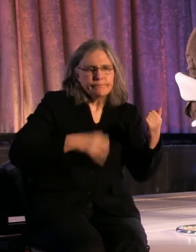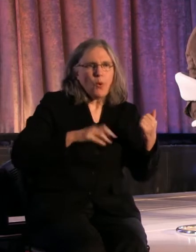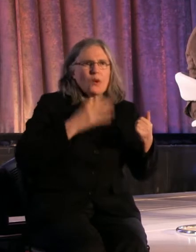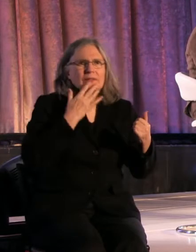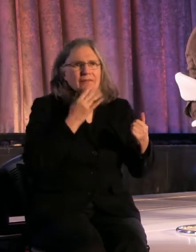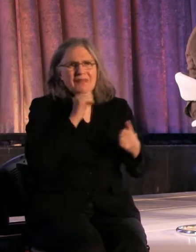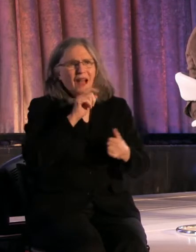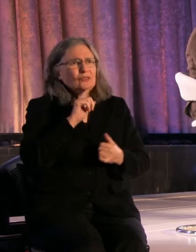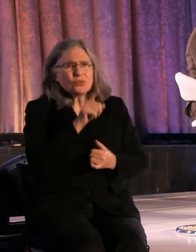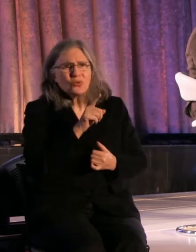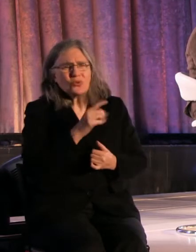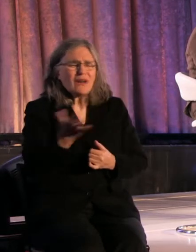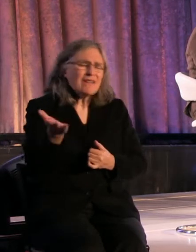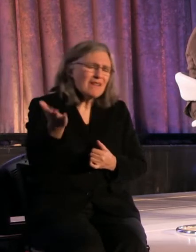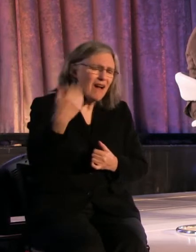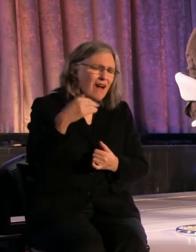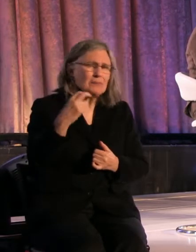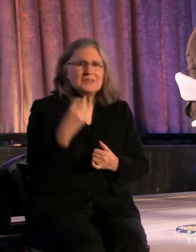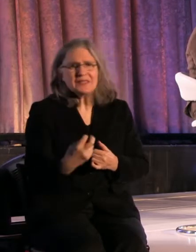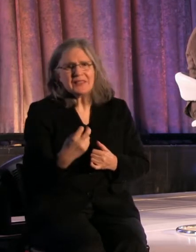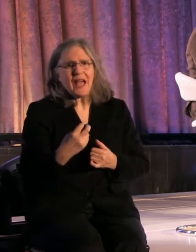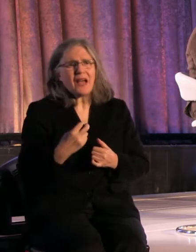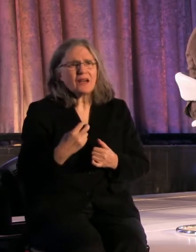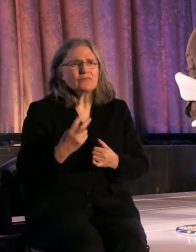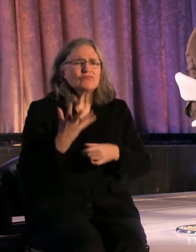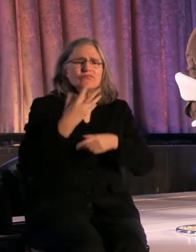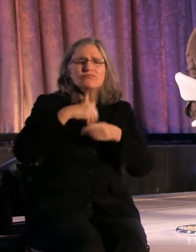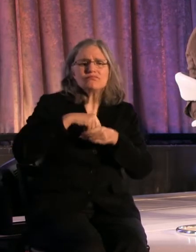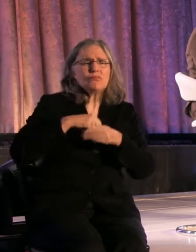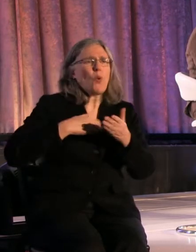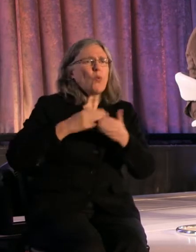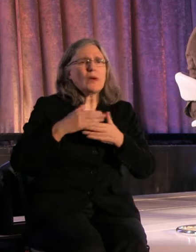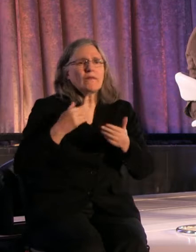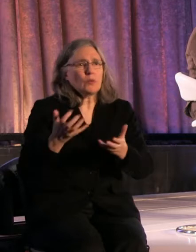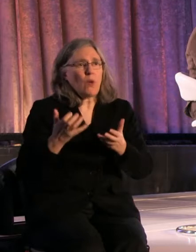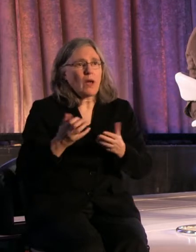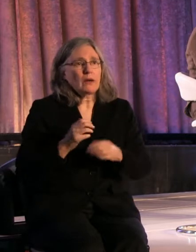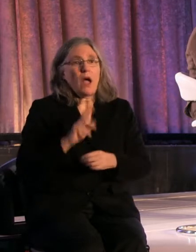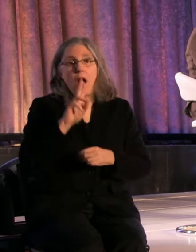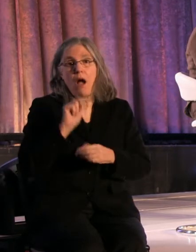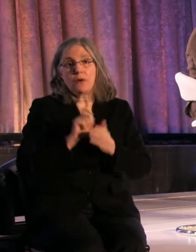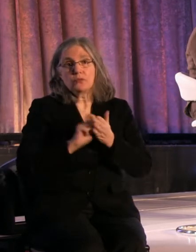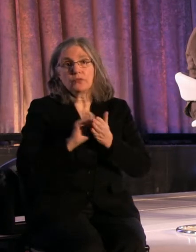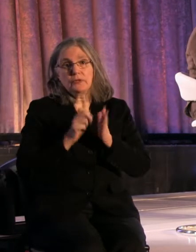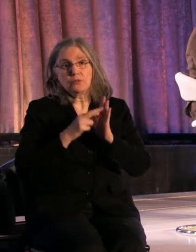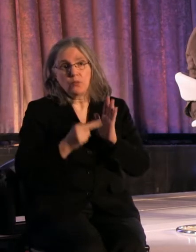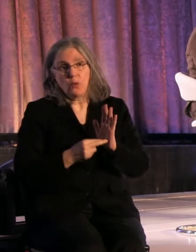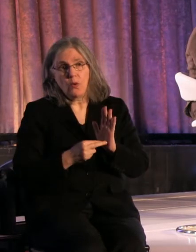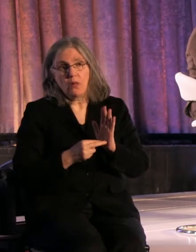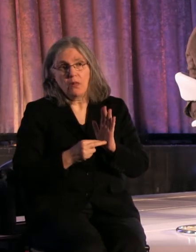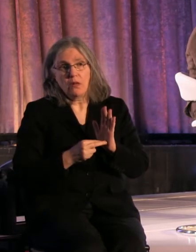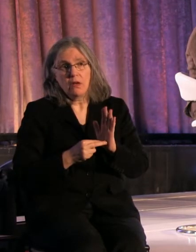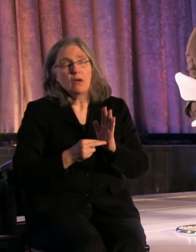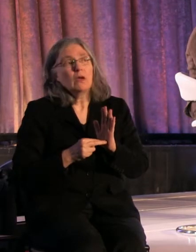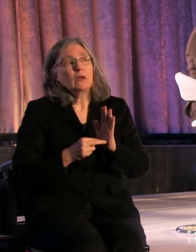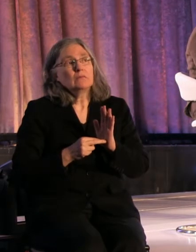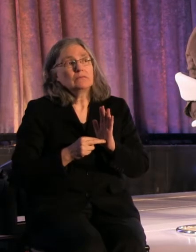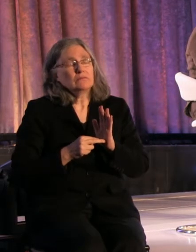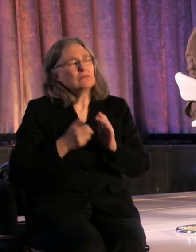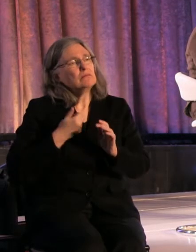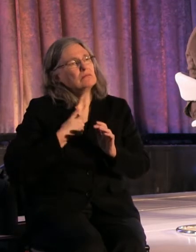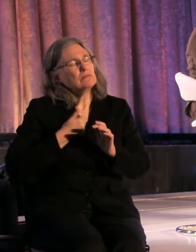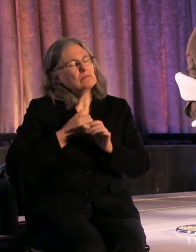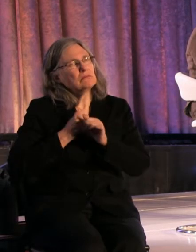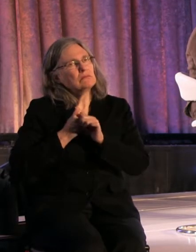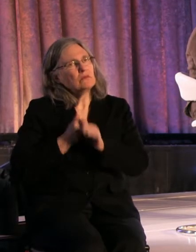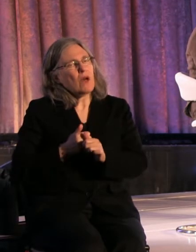Just come on in, sit down, do whatever. And the unwritten rule that I'm most likely to adhere to, I